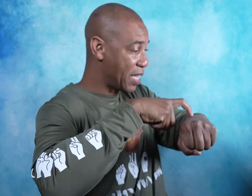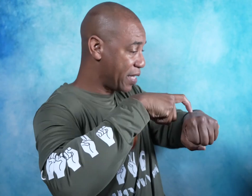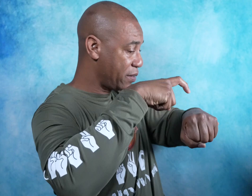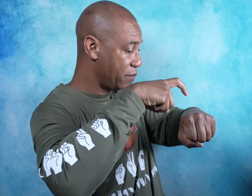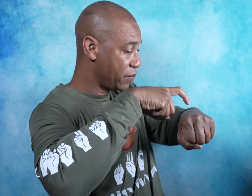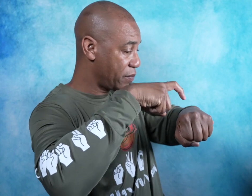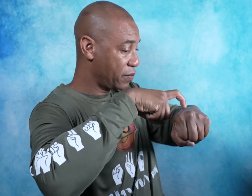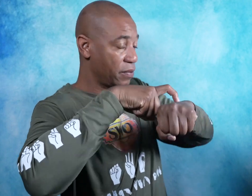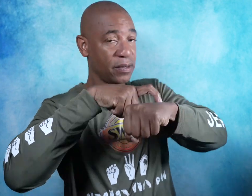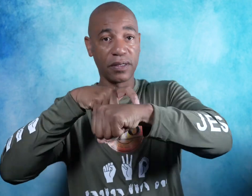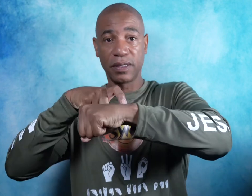side.